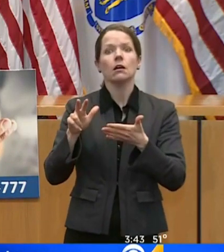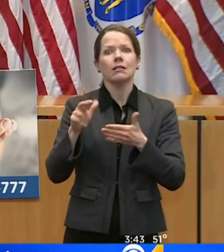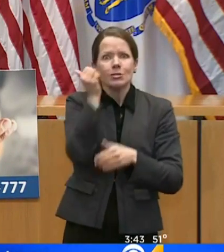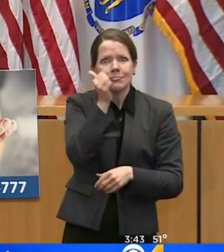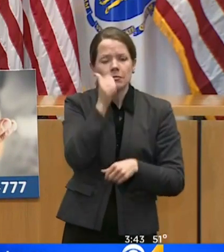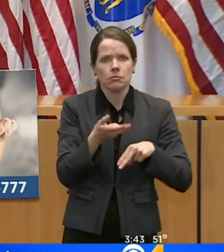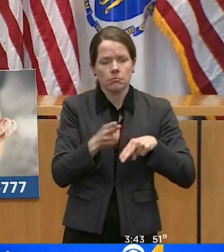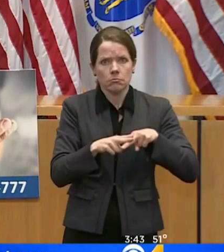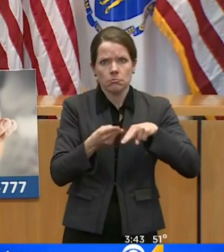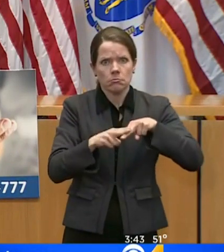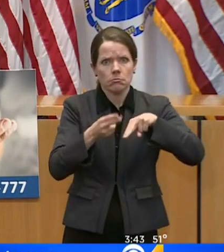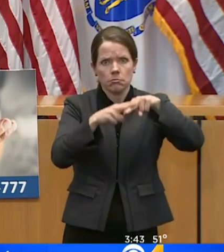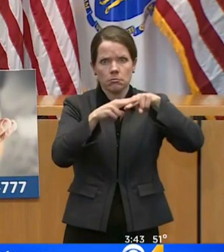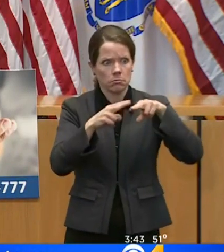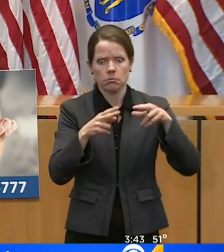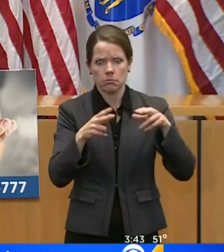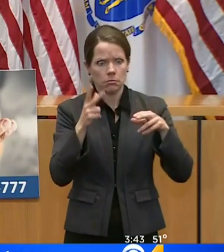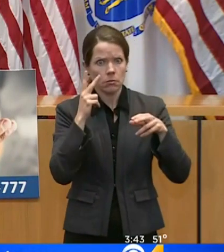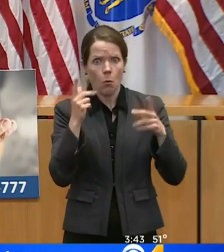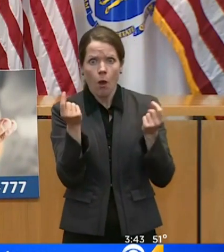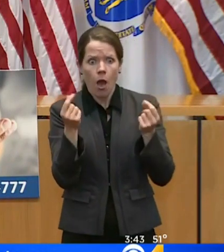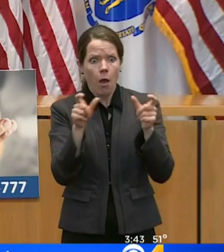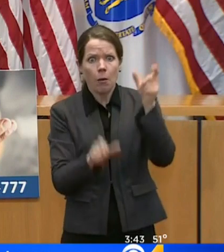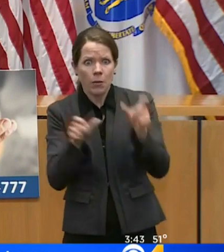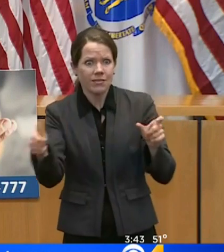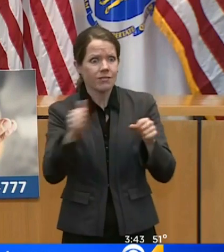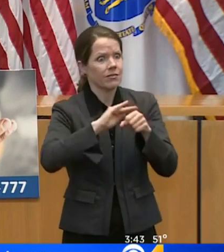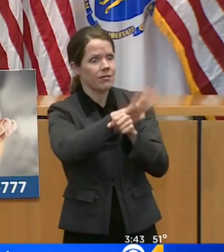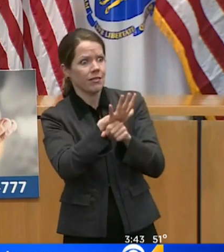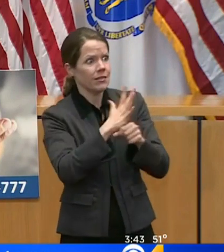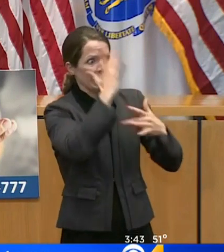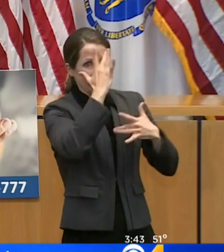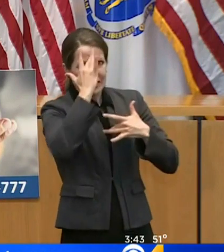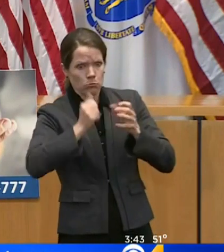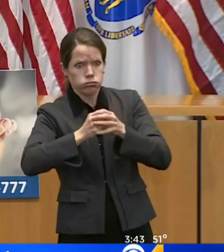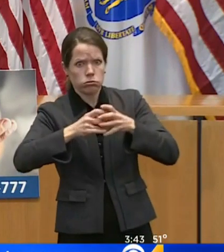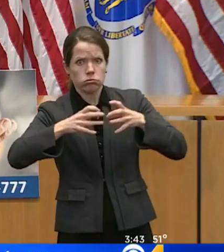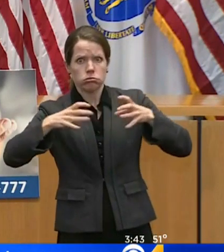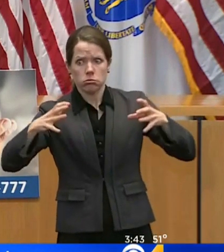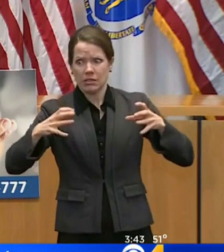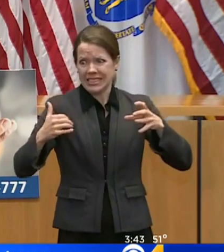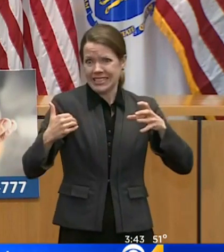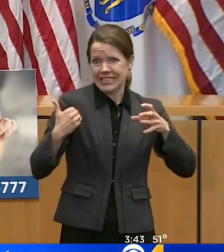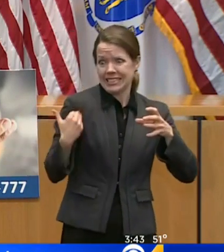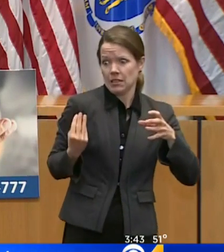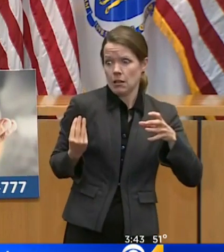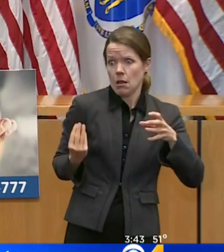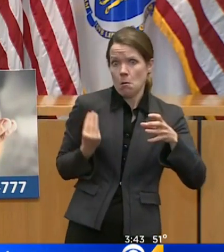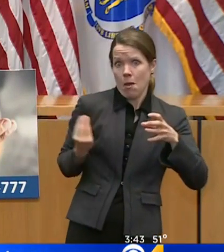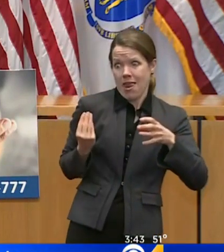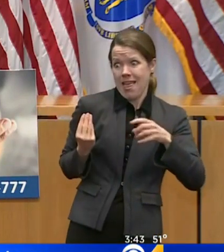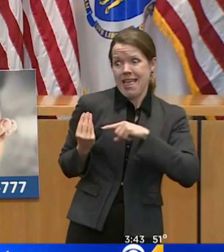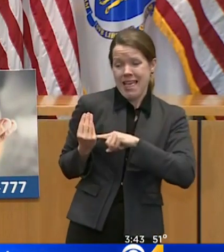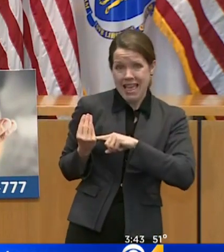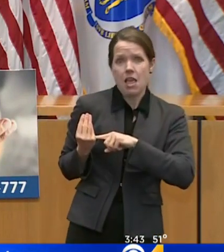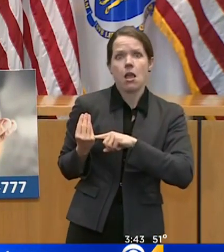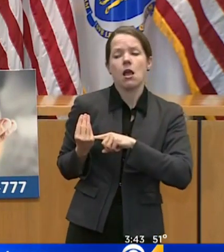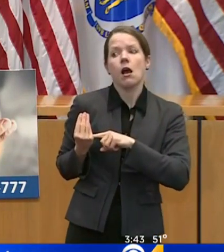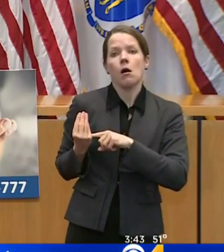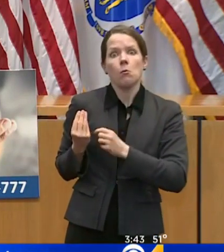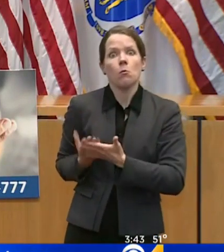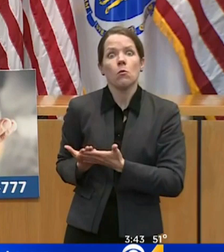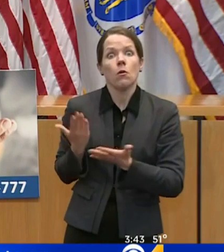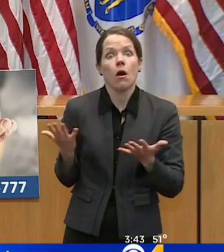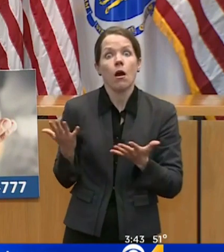The percent of people testing positive continues to rise and reach the new high on Monday, where about 30% of all